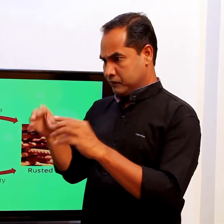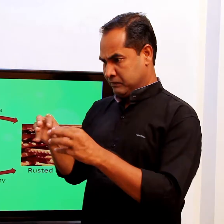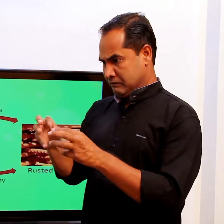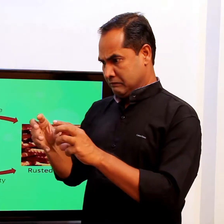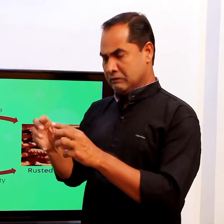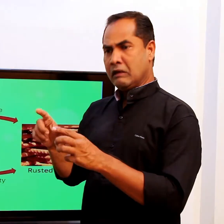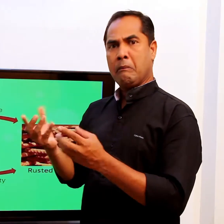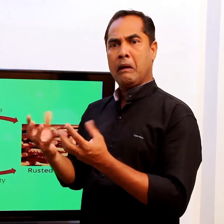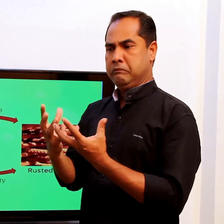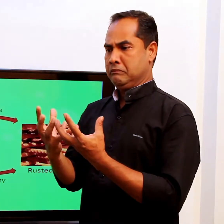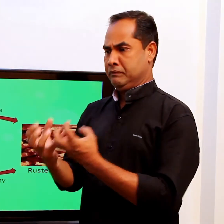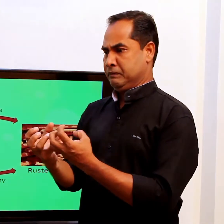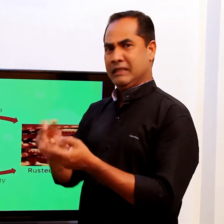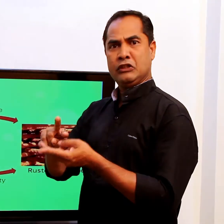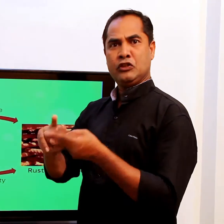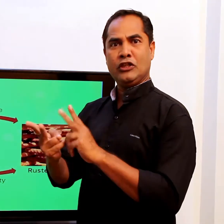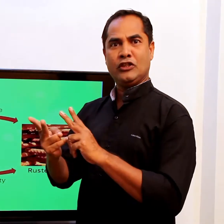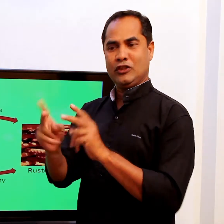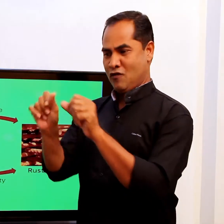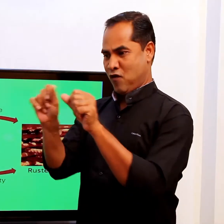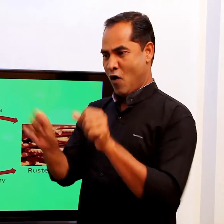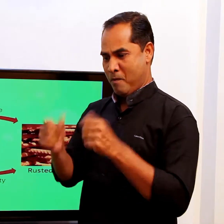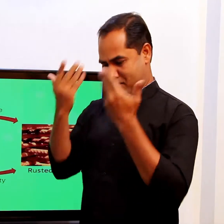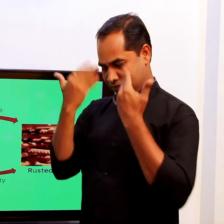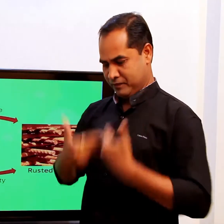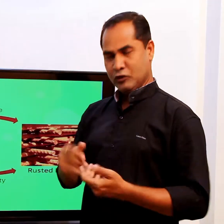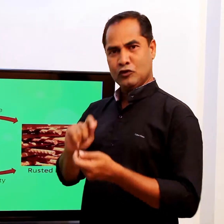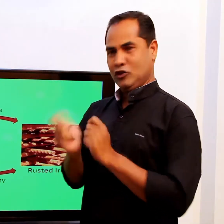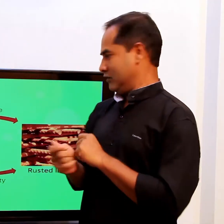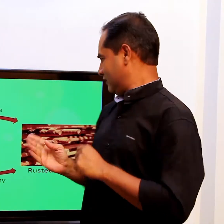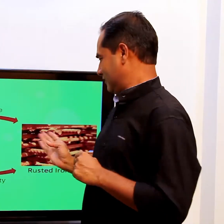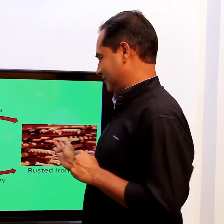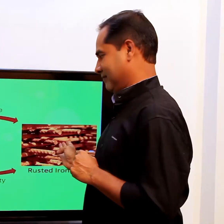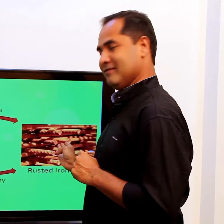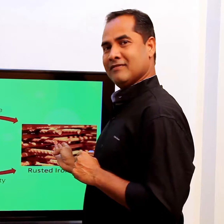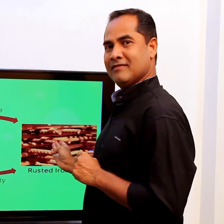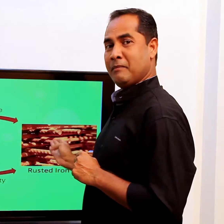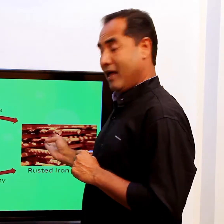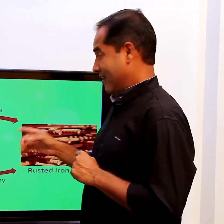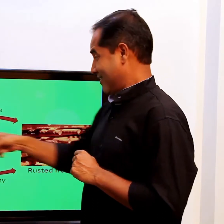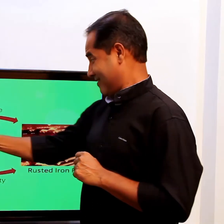it changes. It rusts.